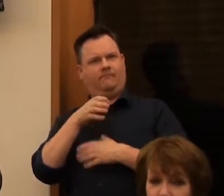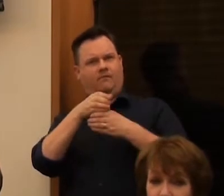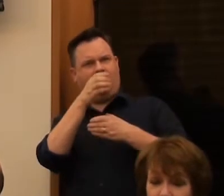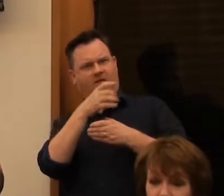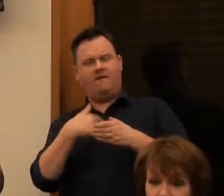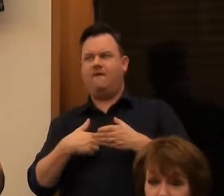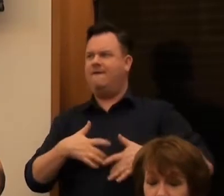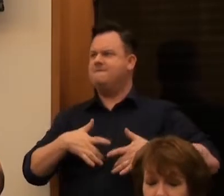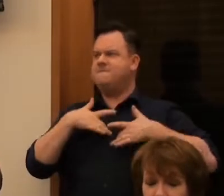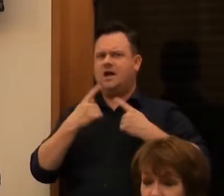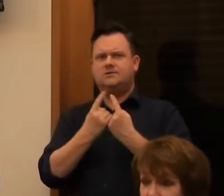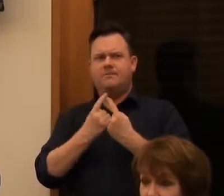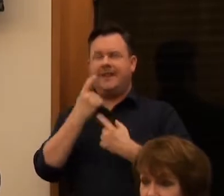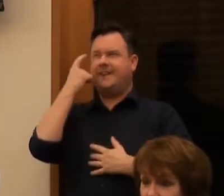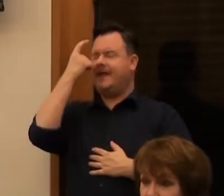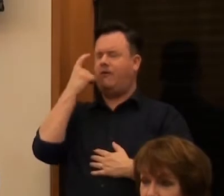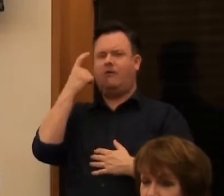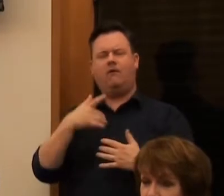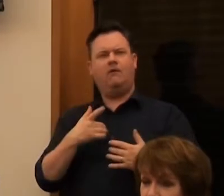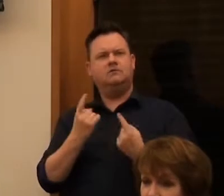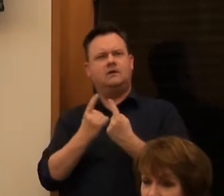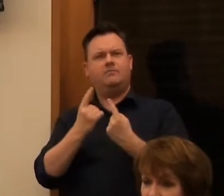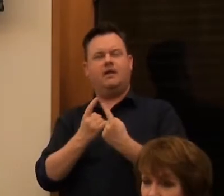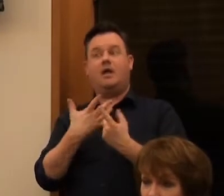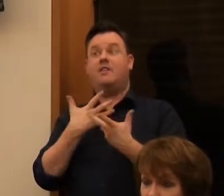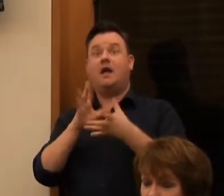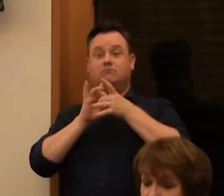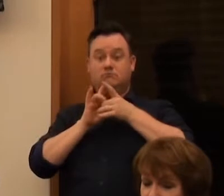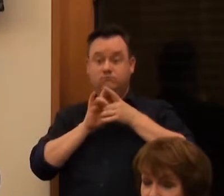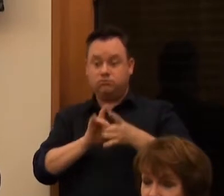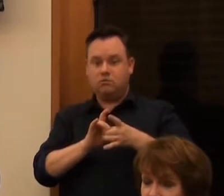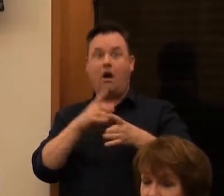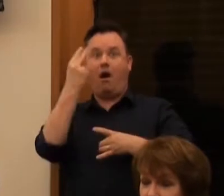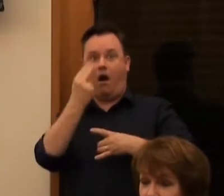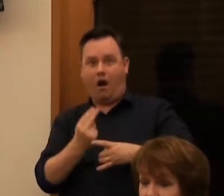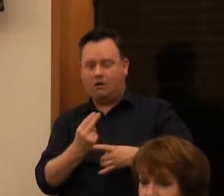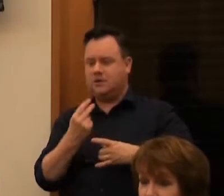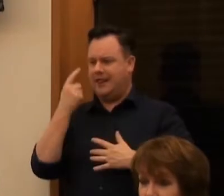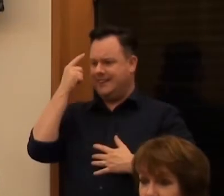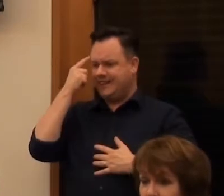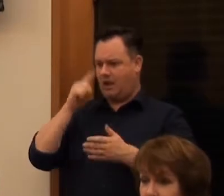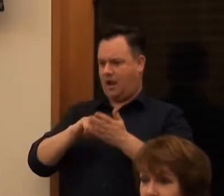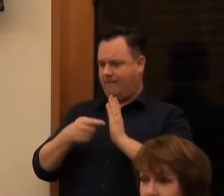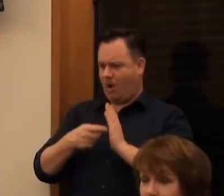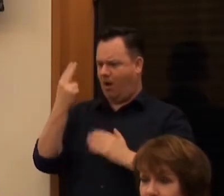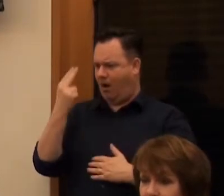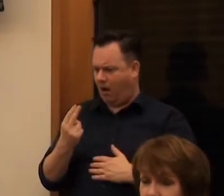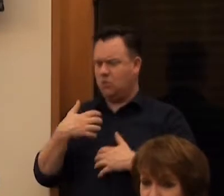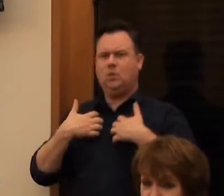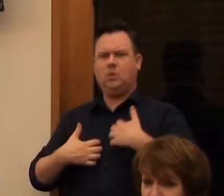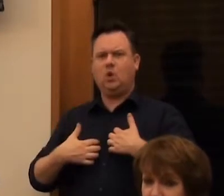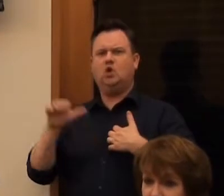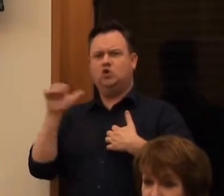think something. And suddenly, first of all, they're interested in the subject of the art. And secondly, they start thinking that art is actually quite interesting.